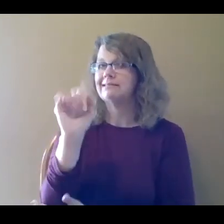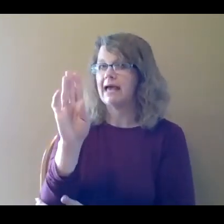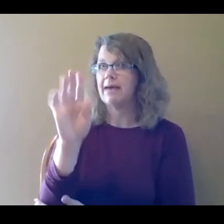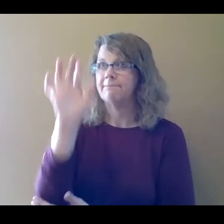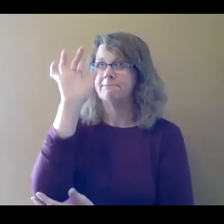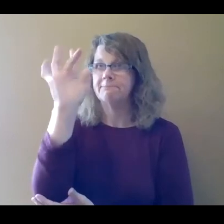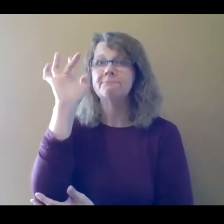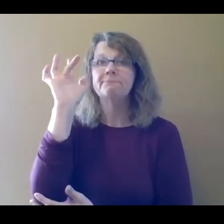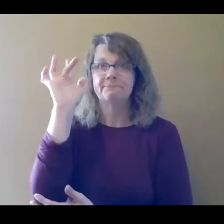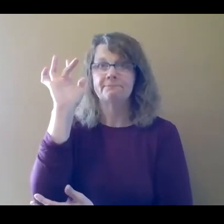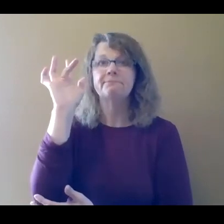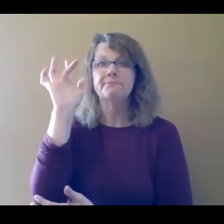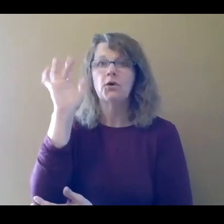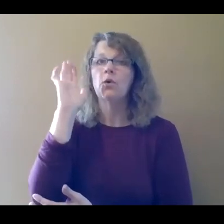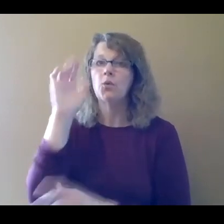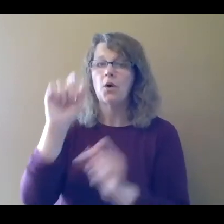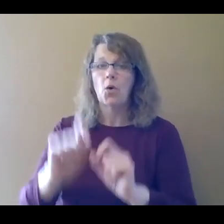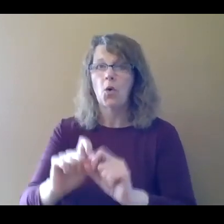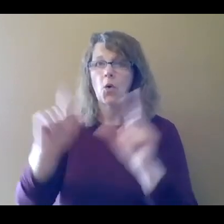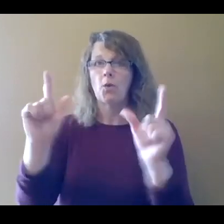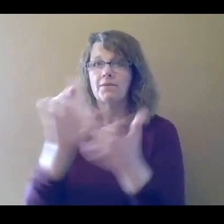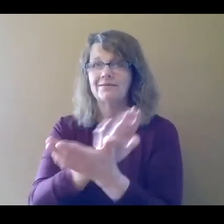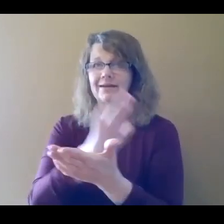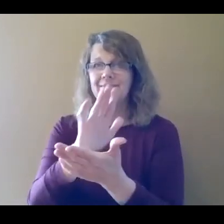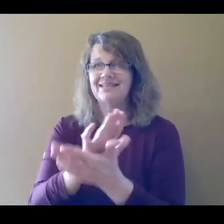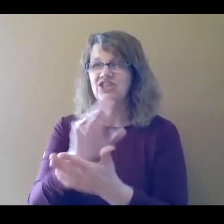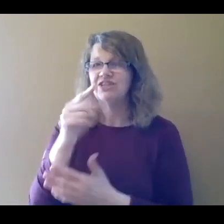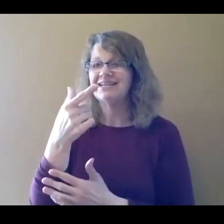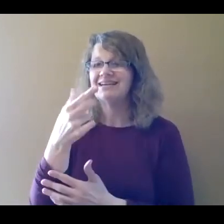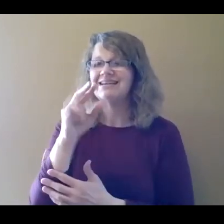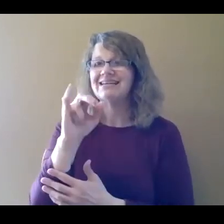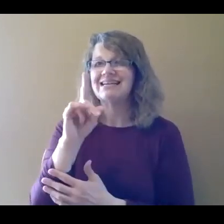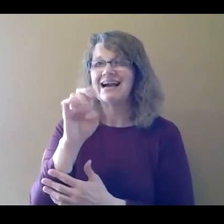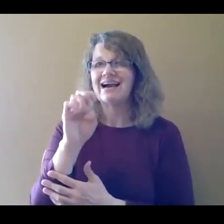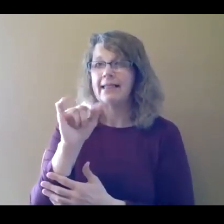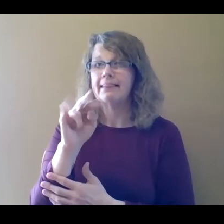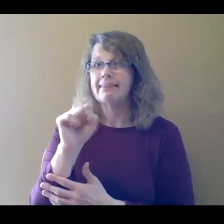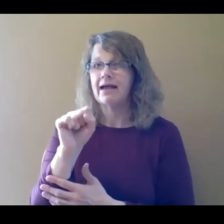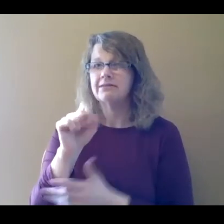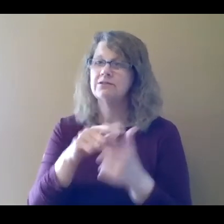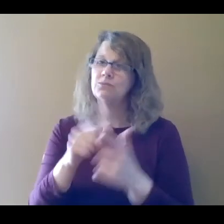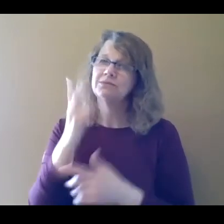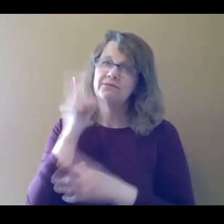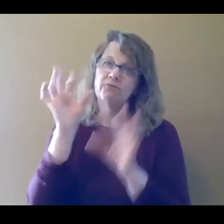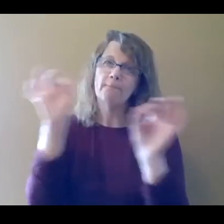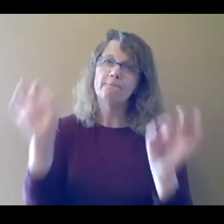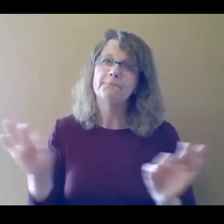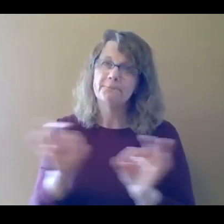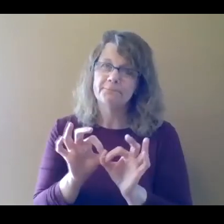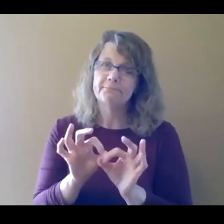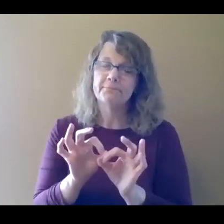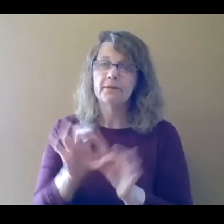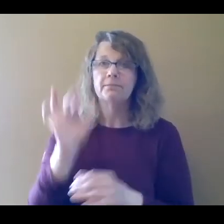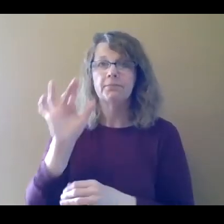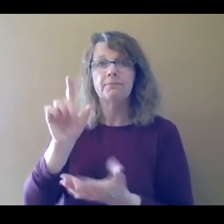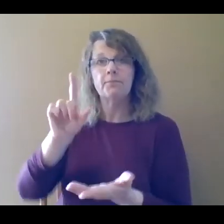tab, you will open the documentation guidelines and it will lead you to the form. You can print this